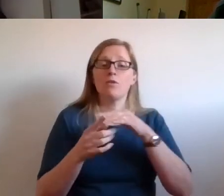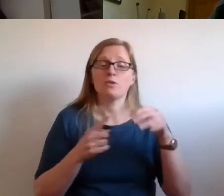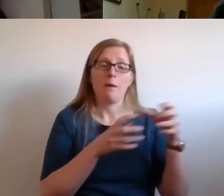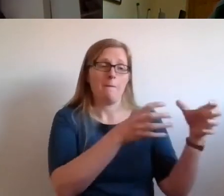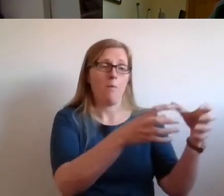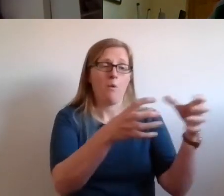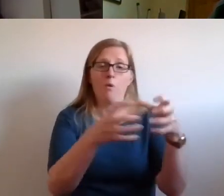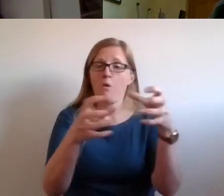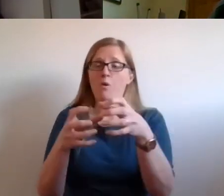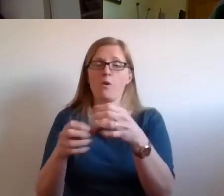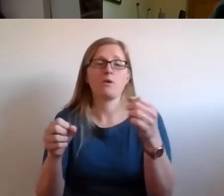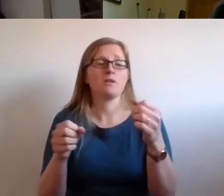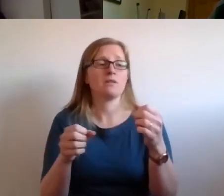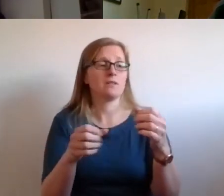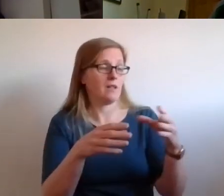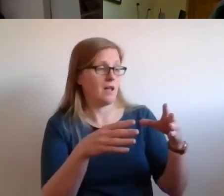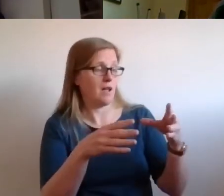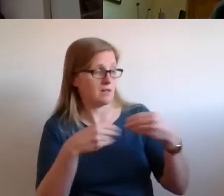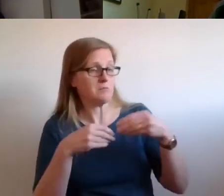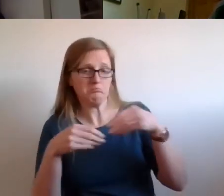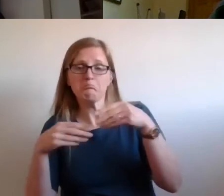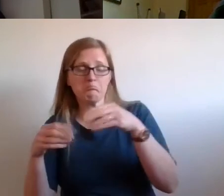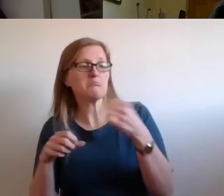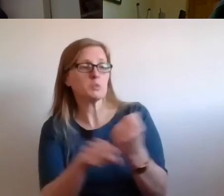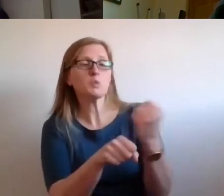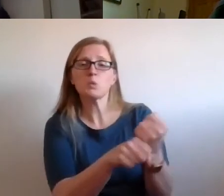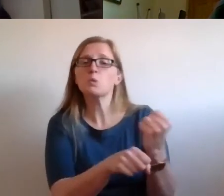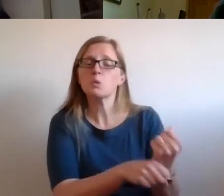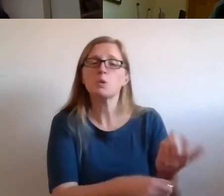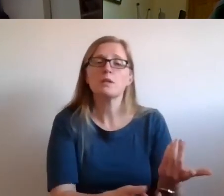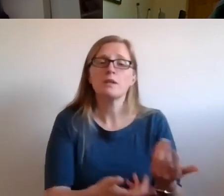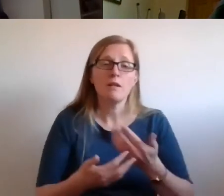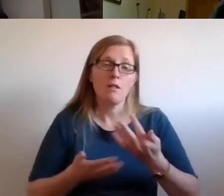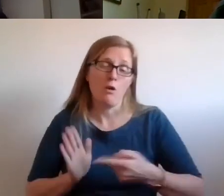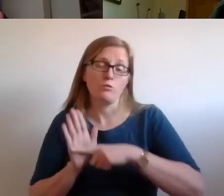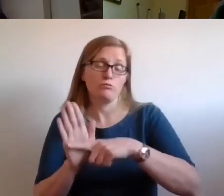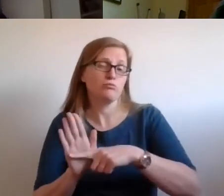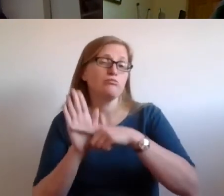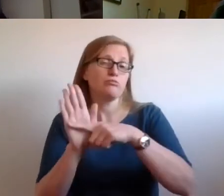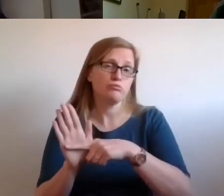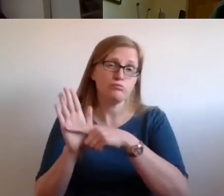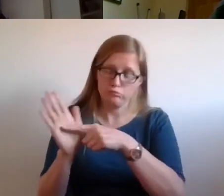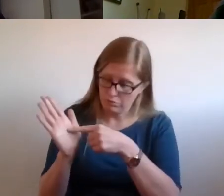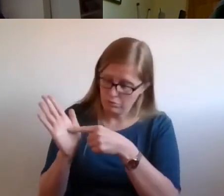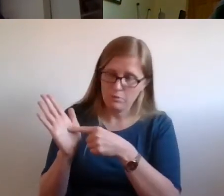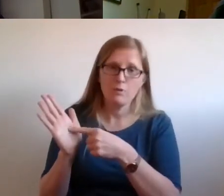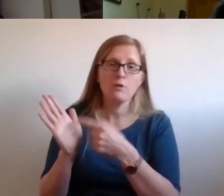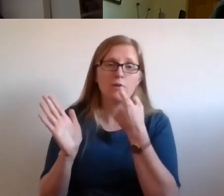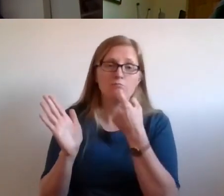it. Many, many pieces of legislation were making specific reference to international human